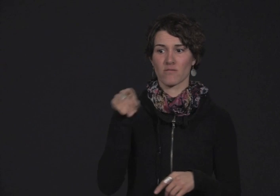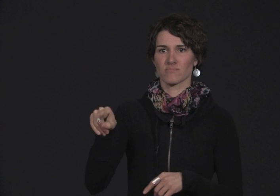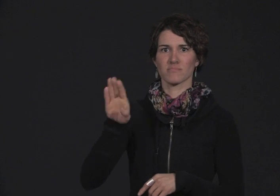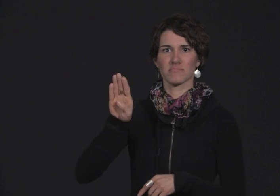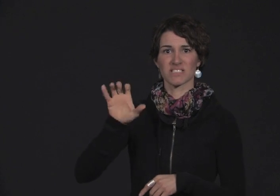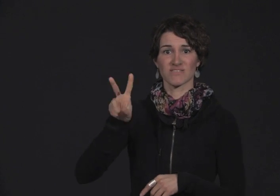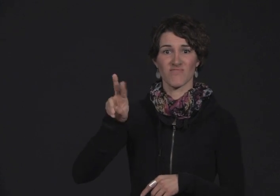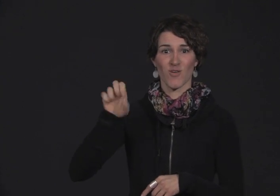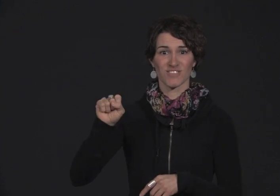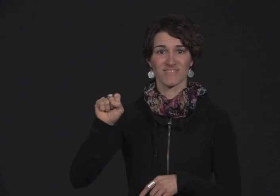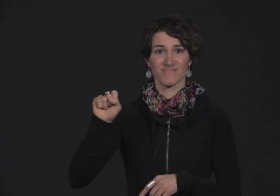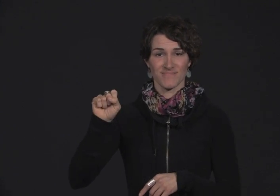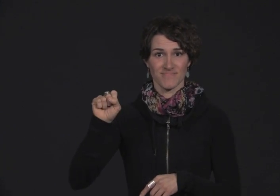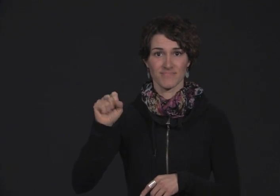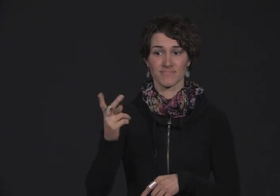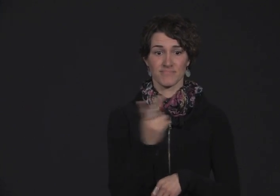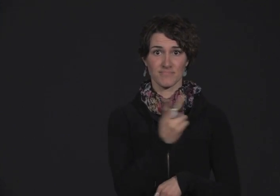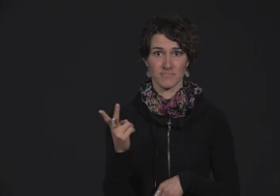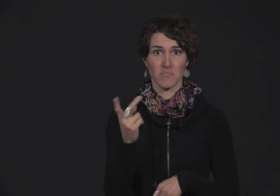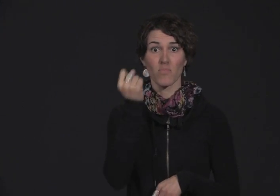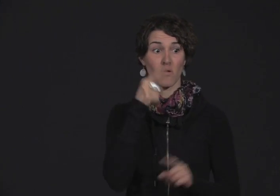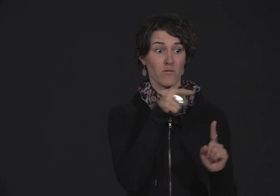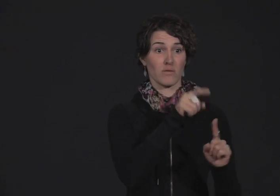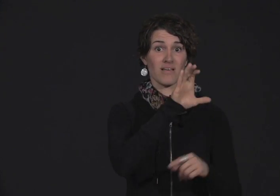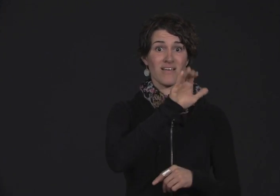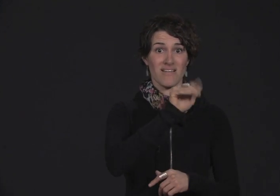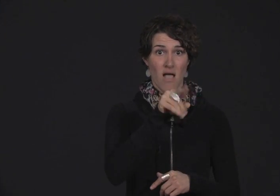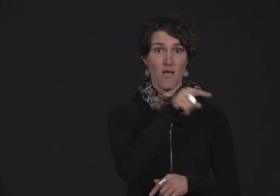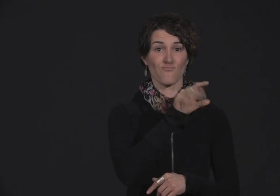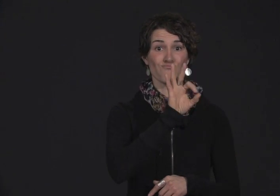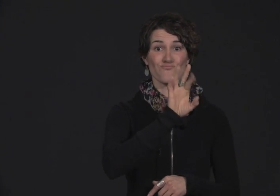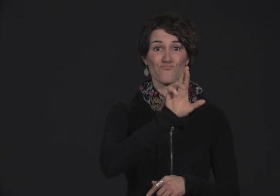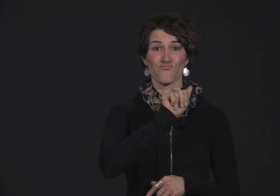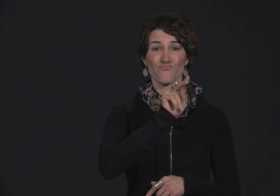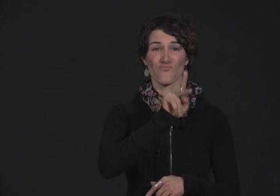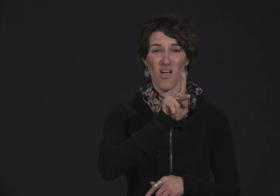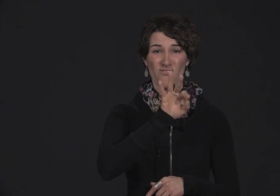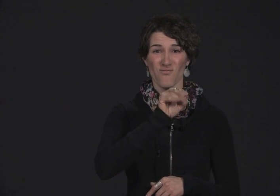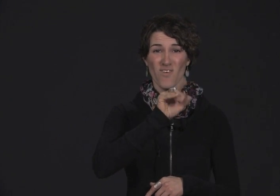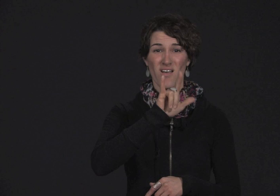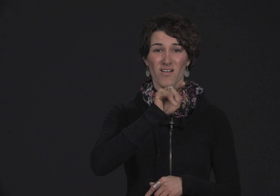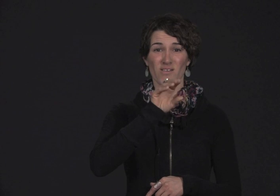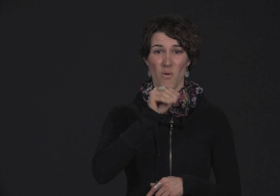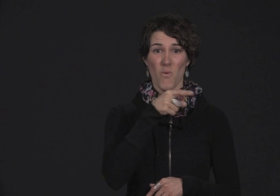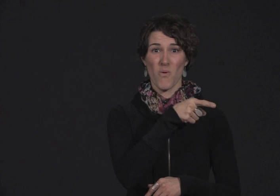Association of the Deaf and the BC VRS. CAD, or Frank Foligno, met with the CRTC.